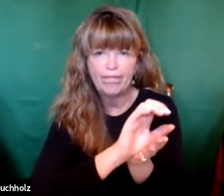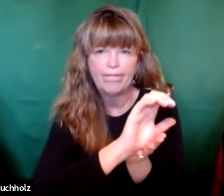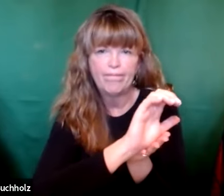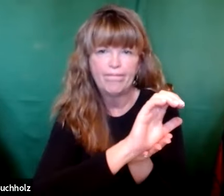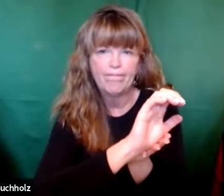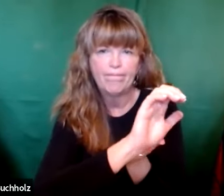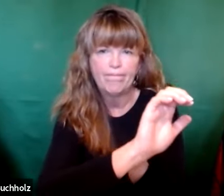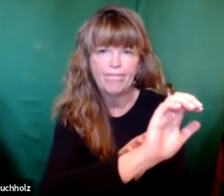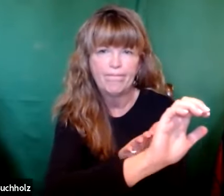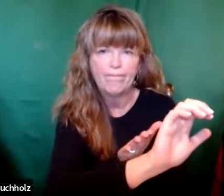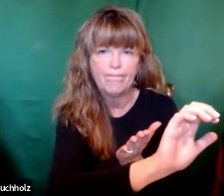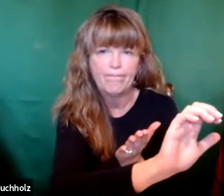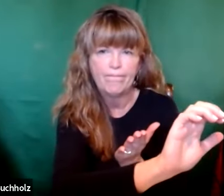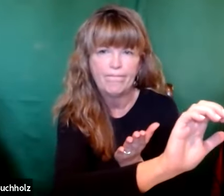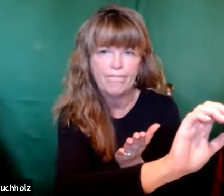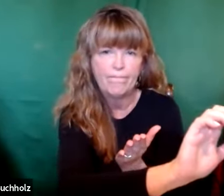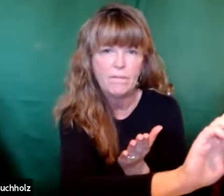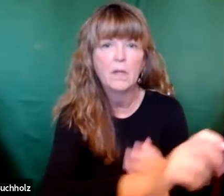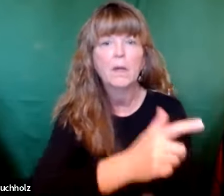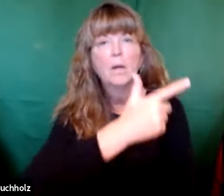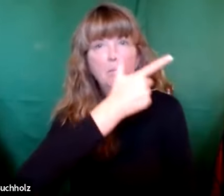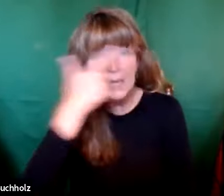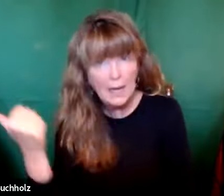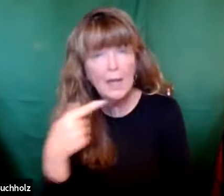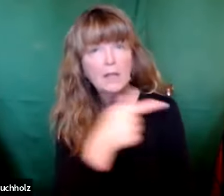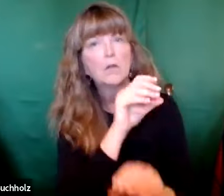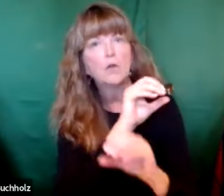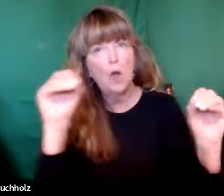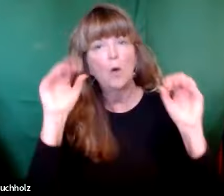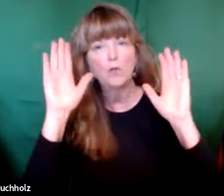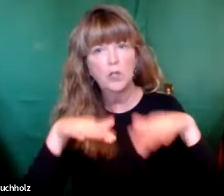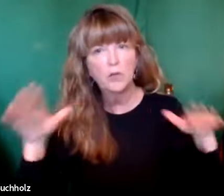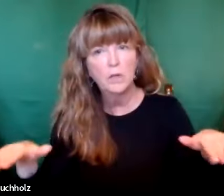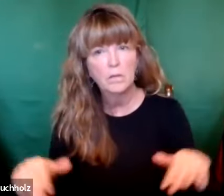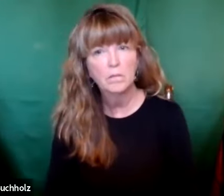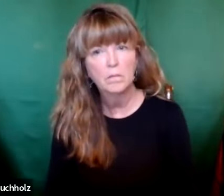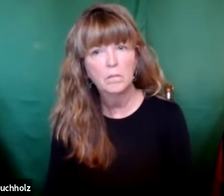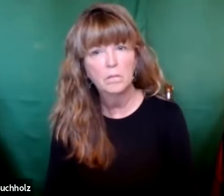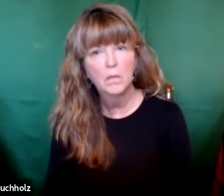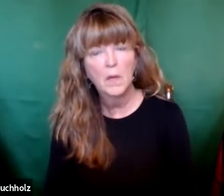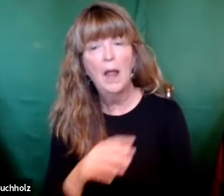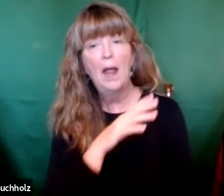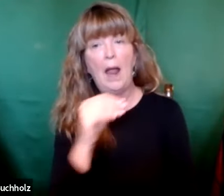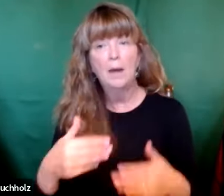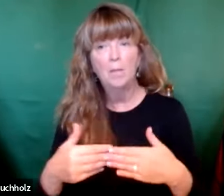she had been ostracized and marginalized because she had no children.